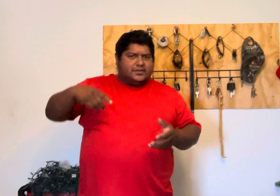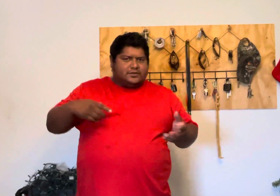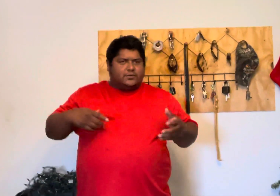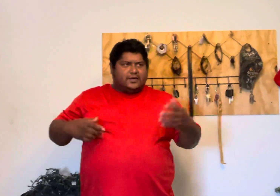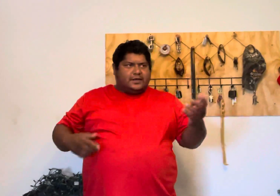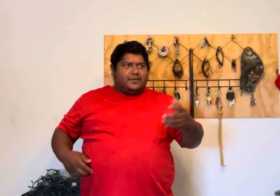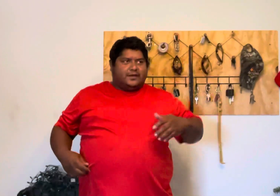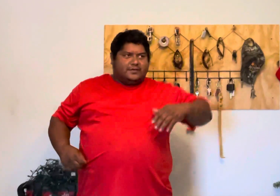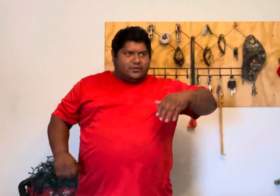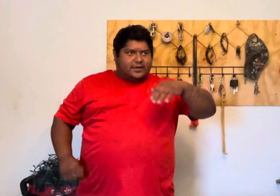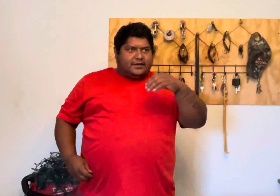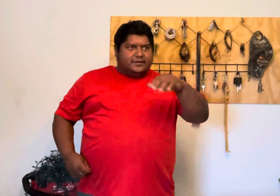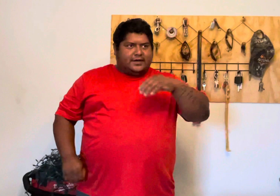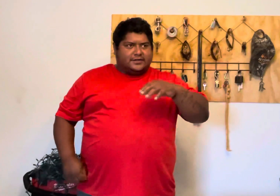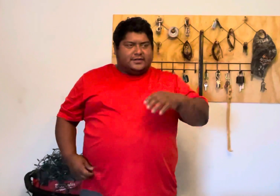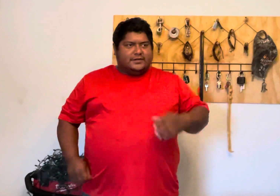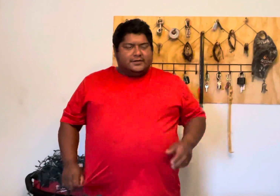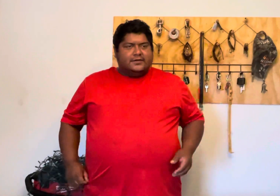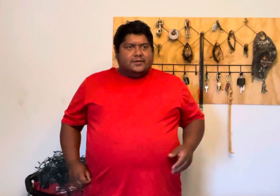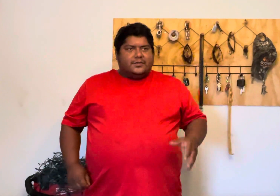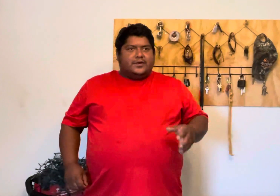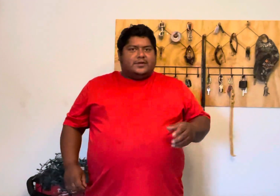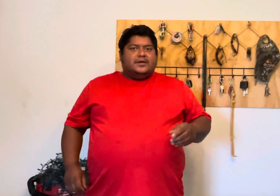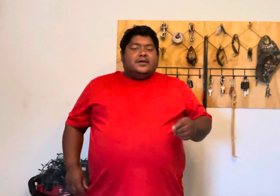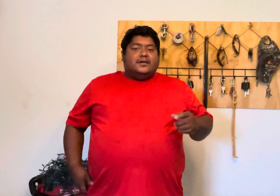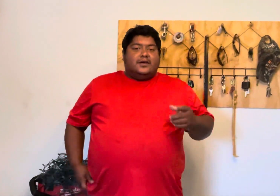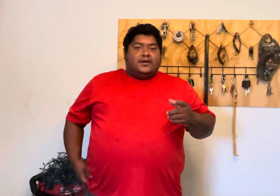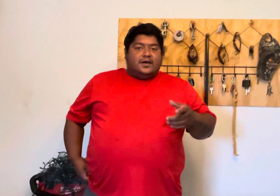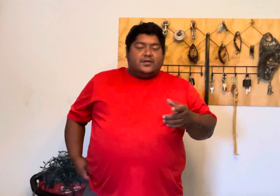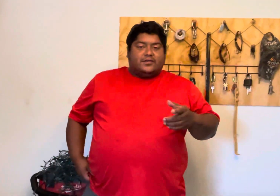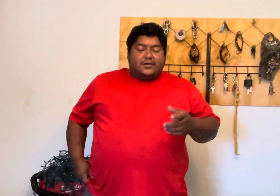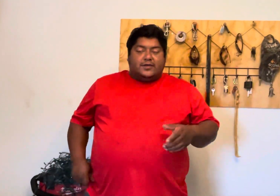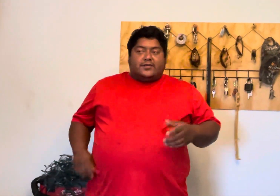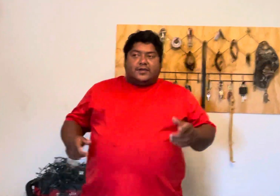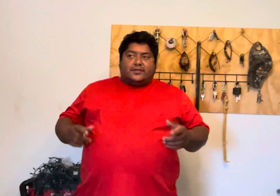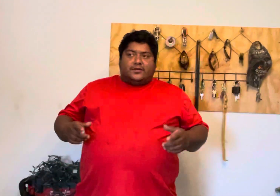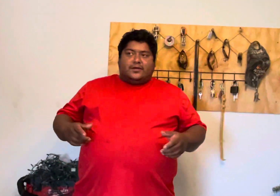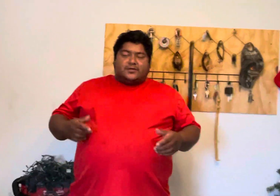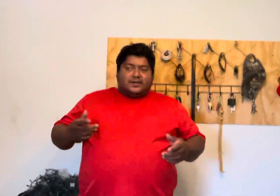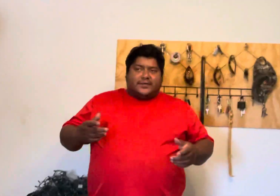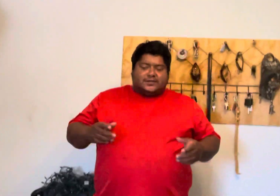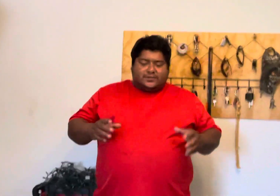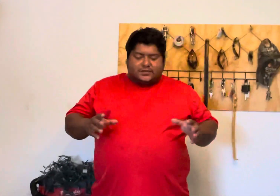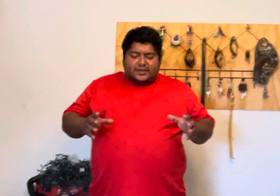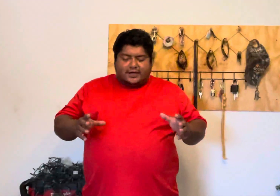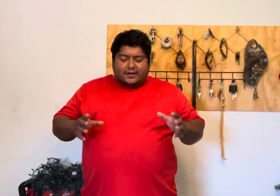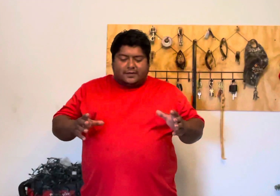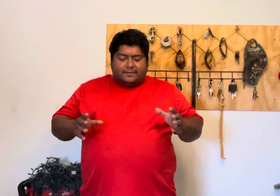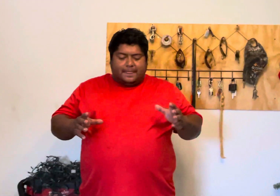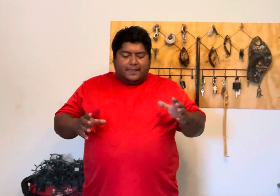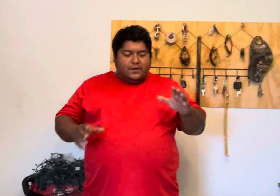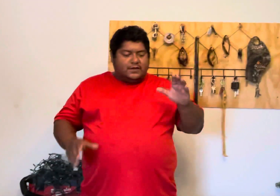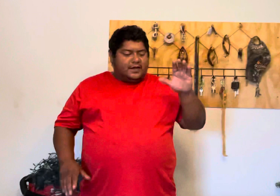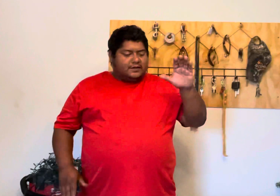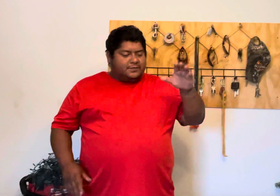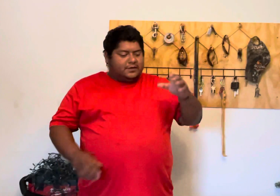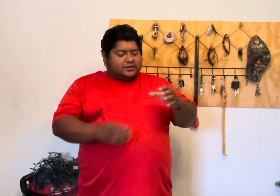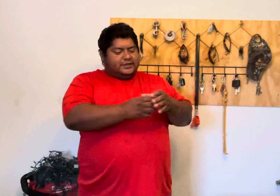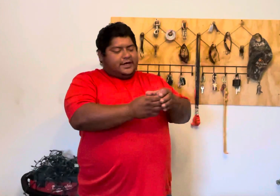and torque i think it's the way that it's actually yeah it's like a direct direct drive the other thing too i was going to mention was that uh you could take a small tree down